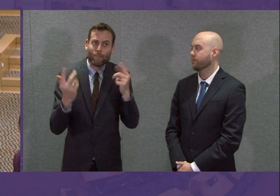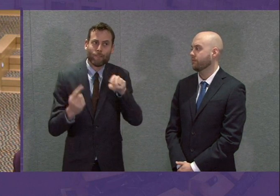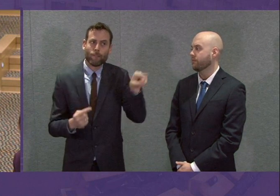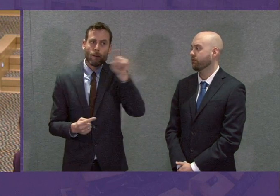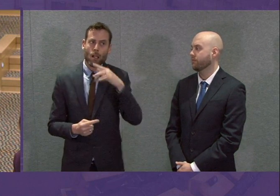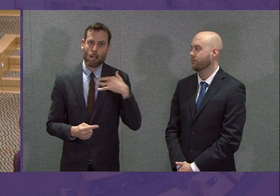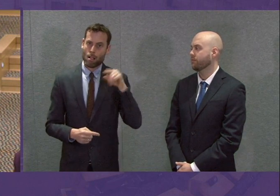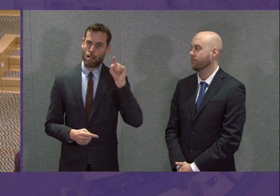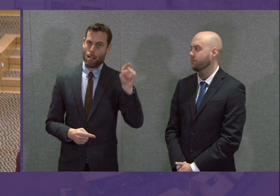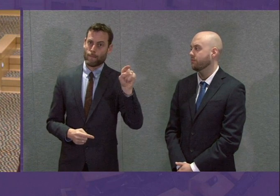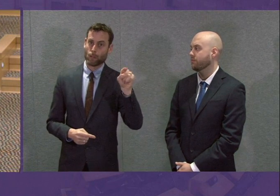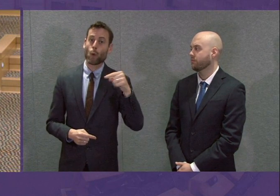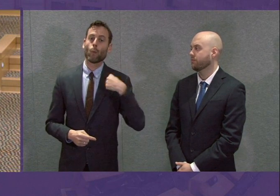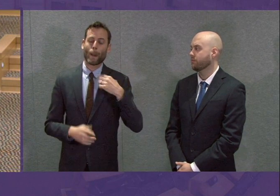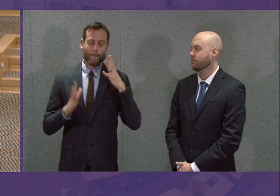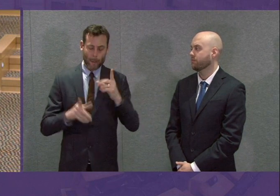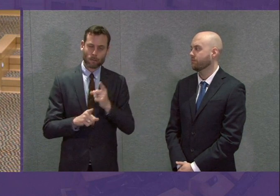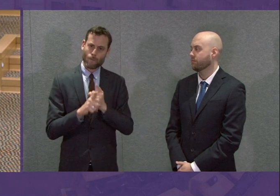advice for that purpose.